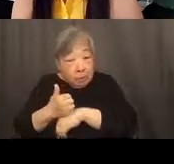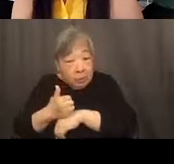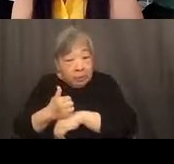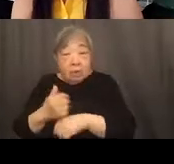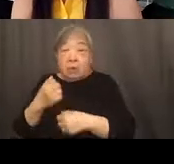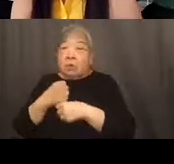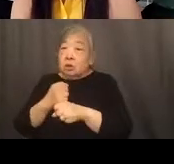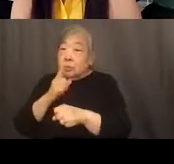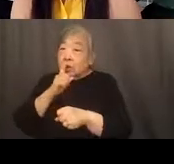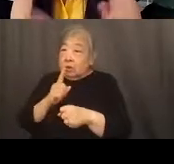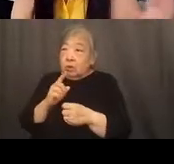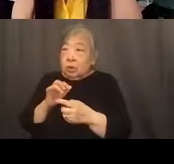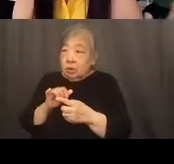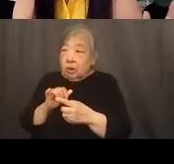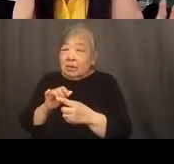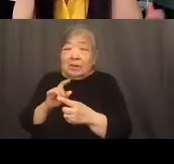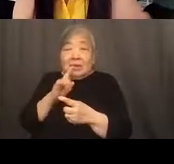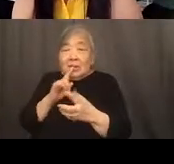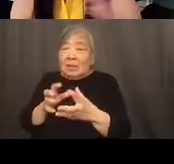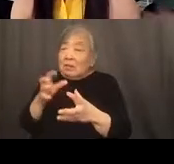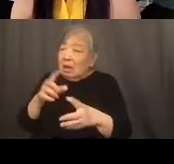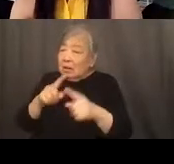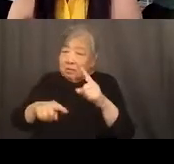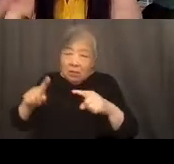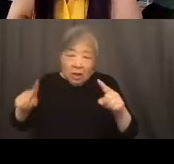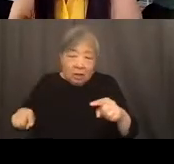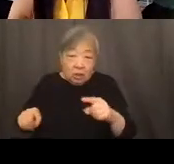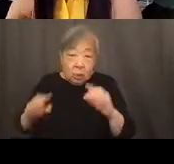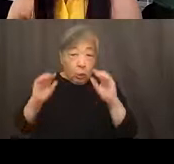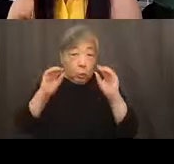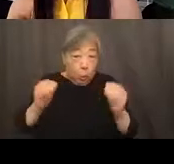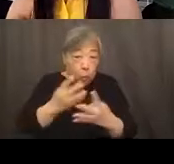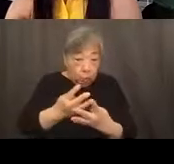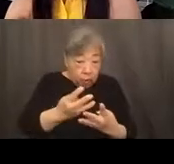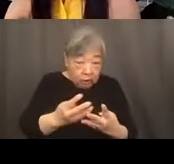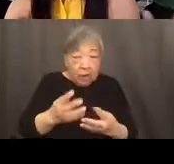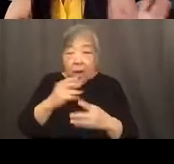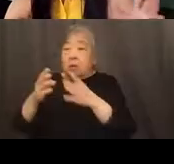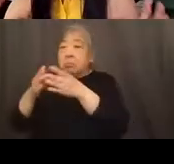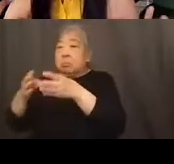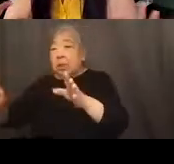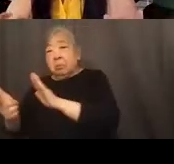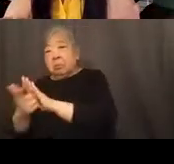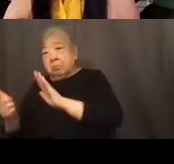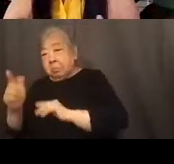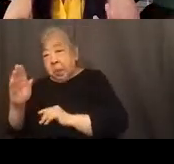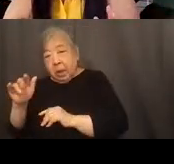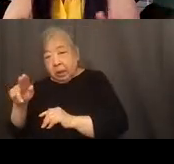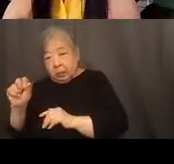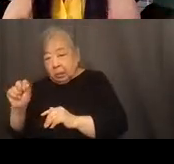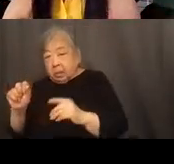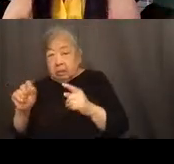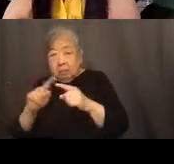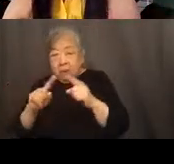again, you know, there's, there's a lot of variation between no screening and blanket bans, but where is the,